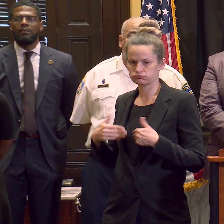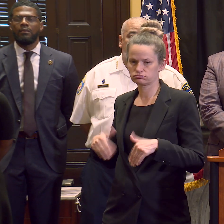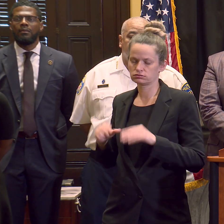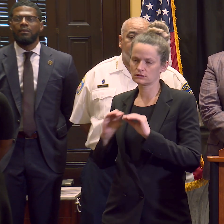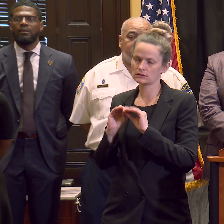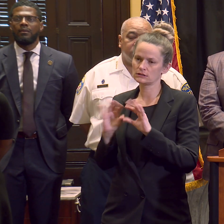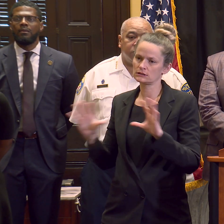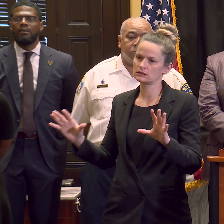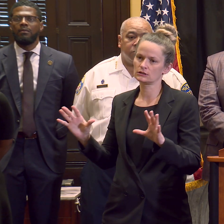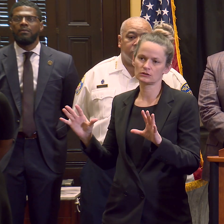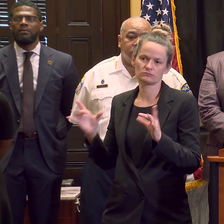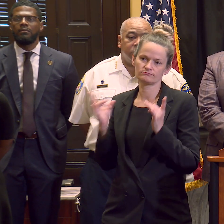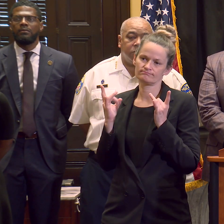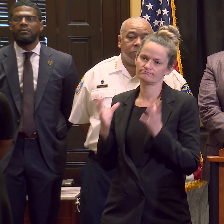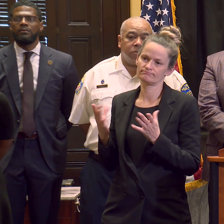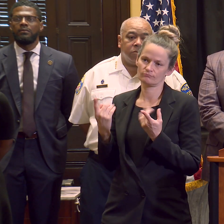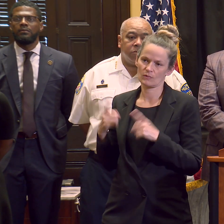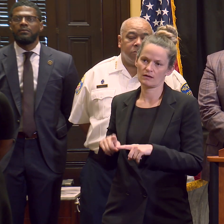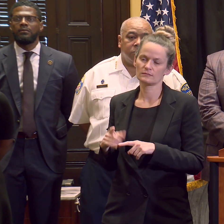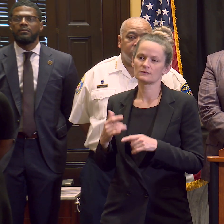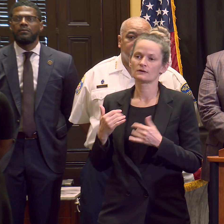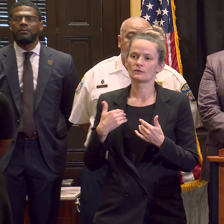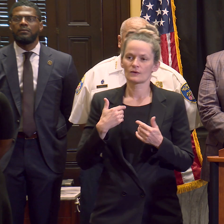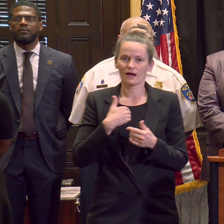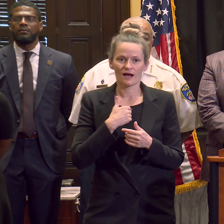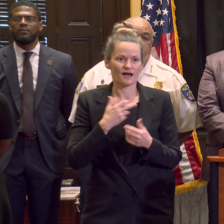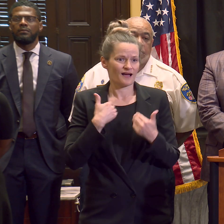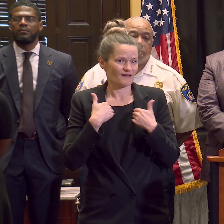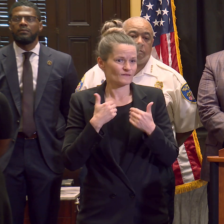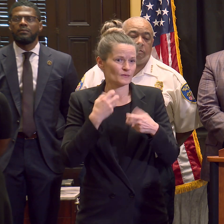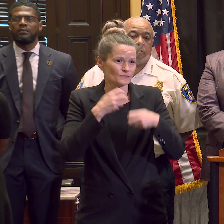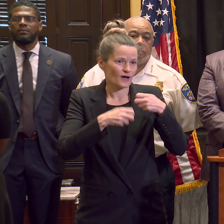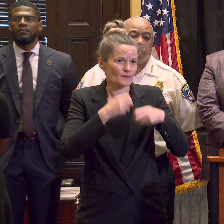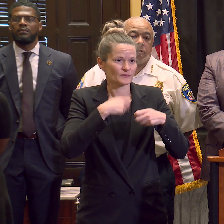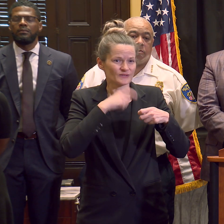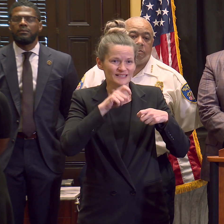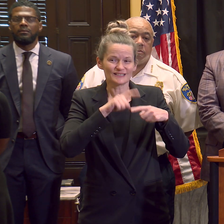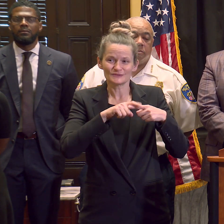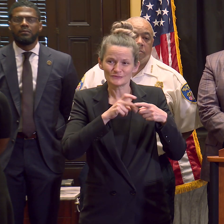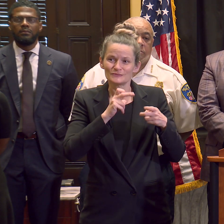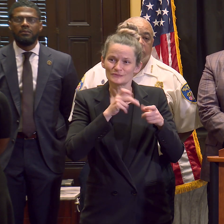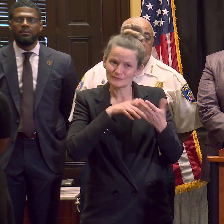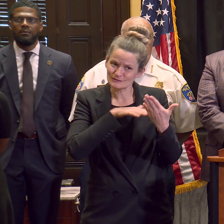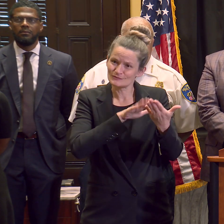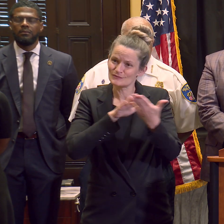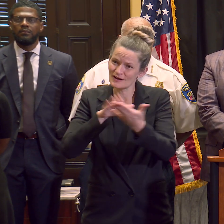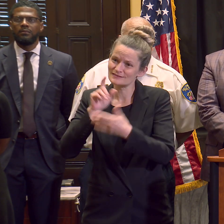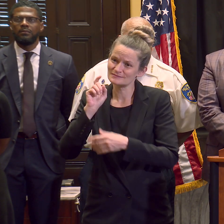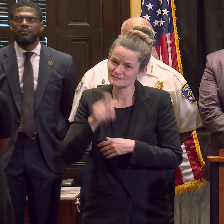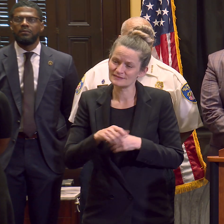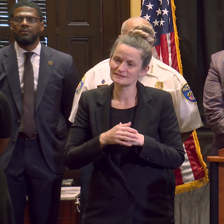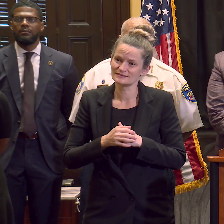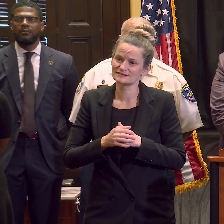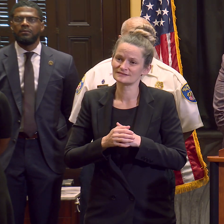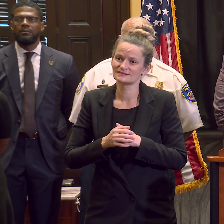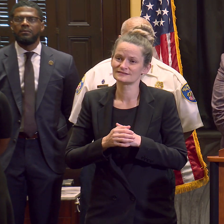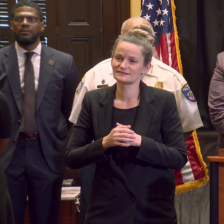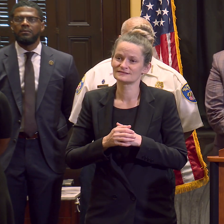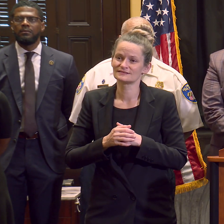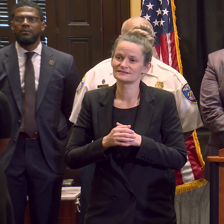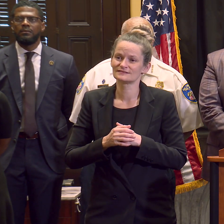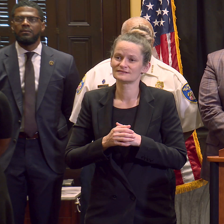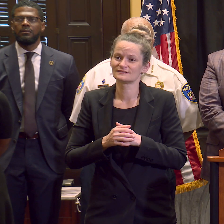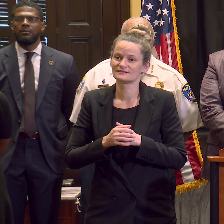today to get caught up in the complications. I'm here today to say we are not going to tolerate acts of violence,